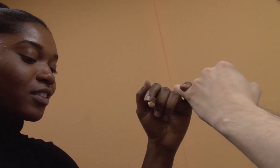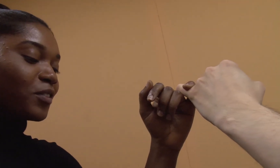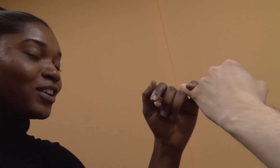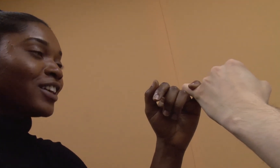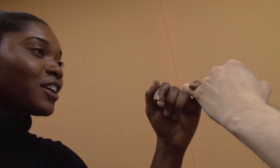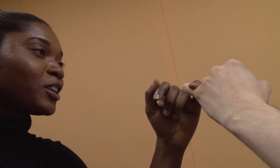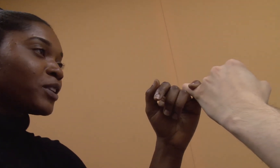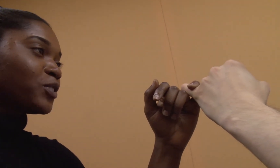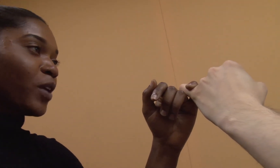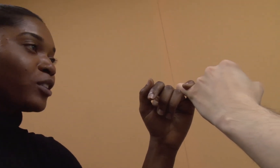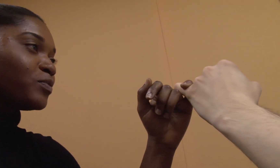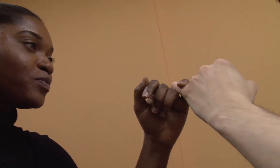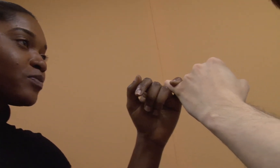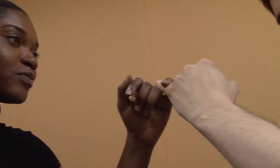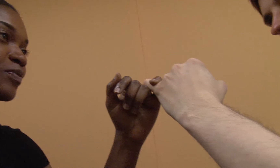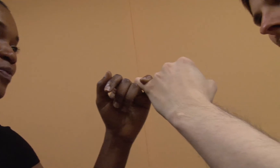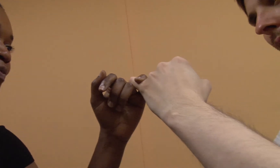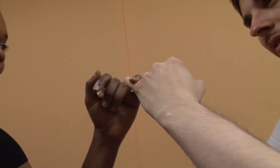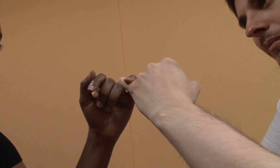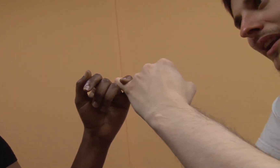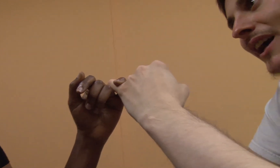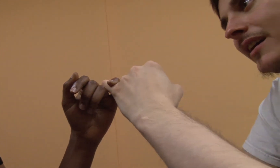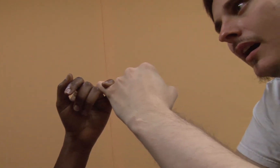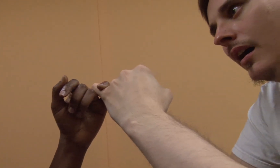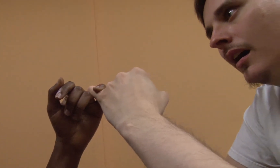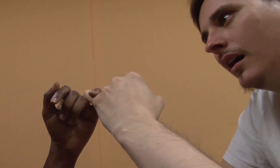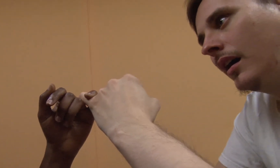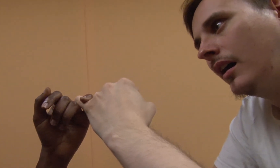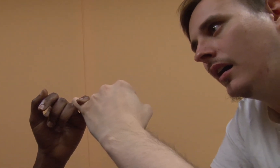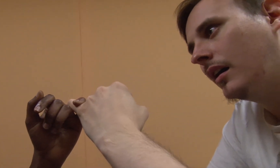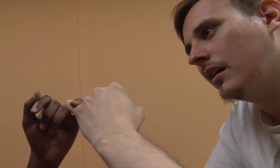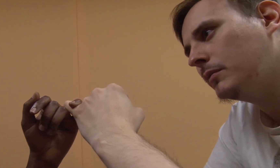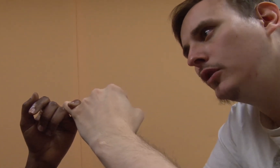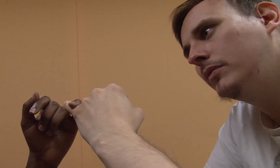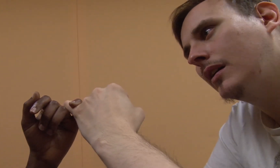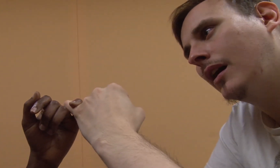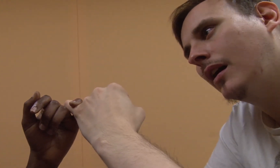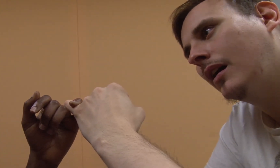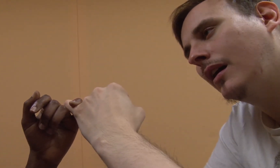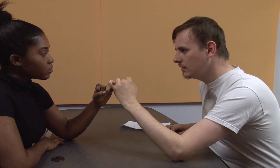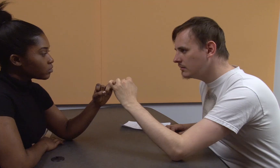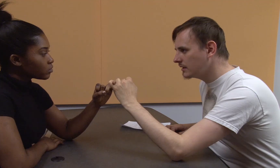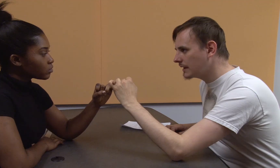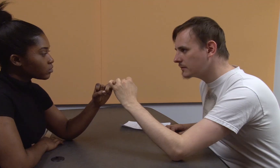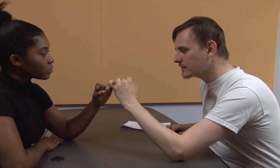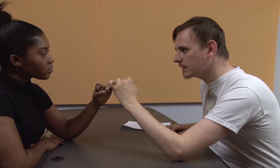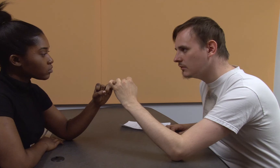When I let Scottie Mickle do anal. Was that blind? Yeah. And who? Who was the last person that you